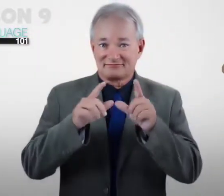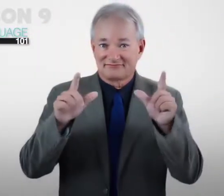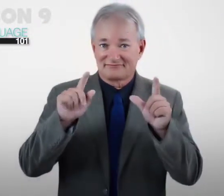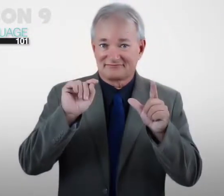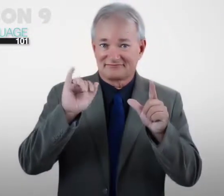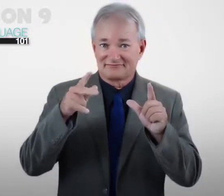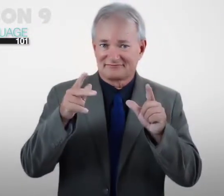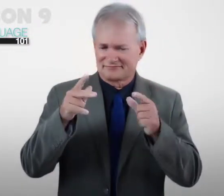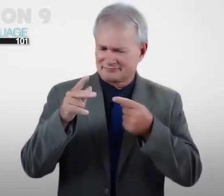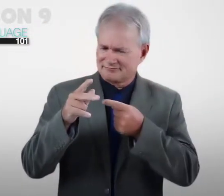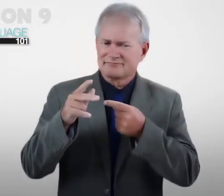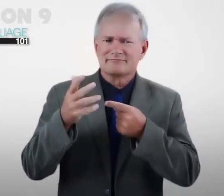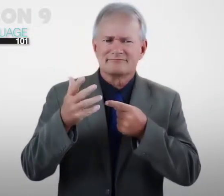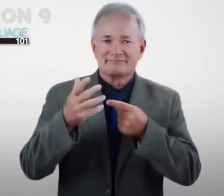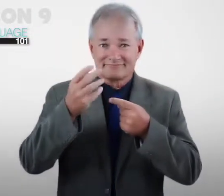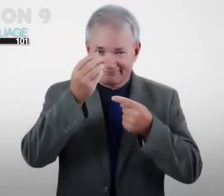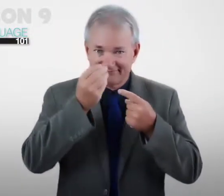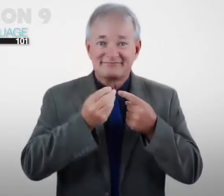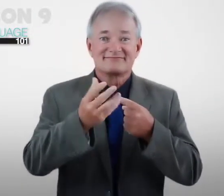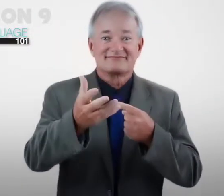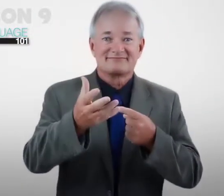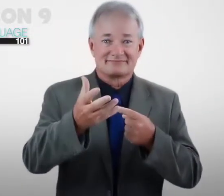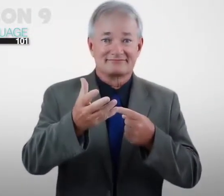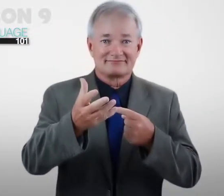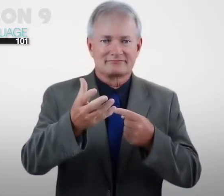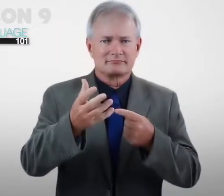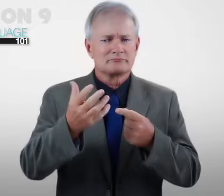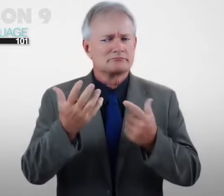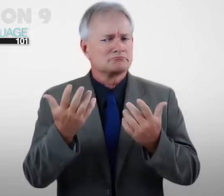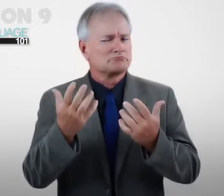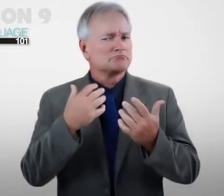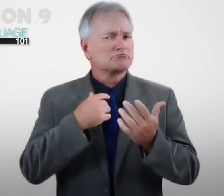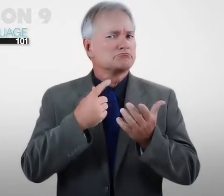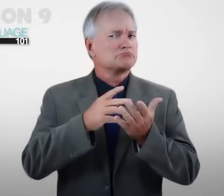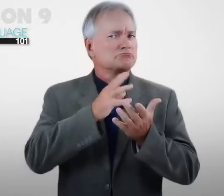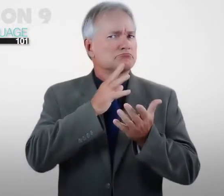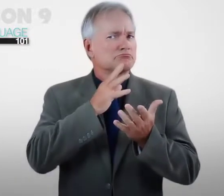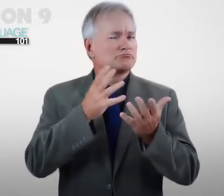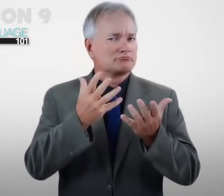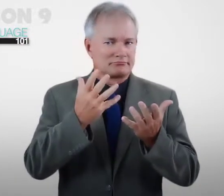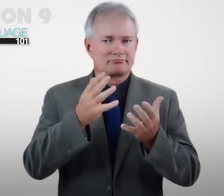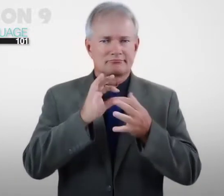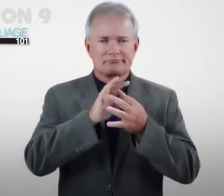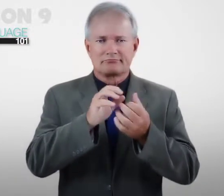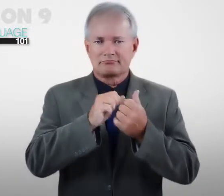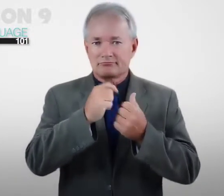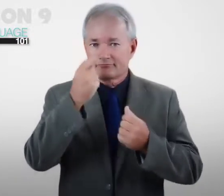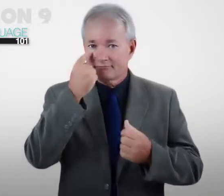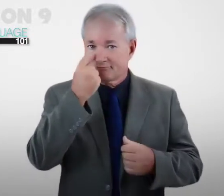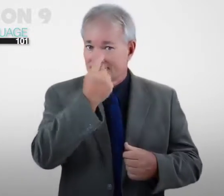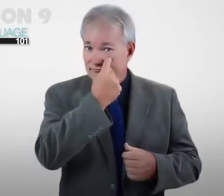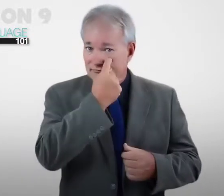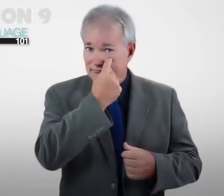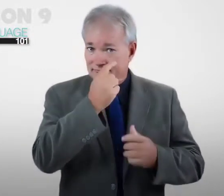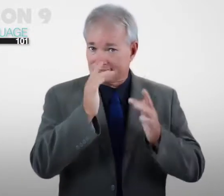language tips just letting you know now I want to talk about eye contact